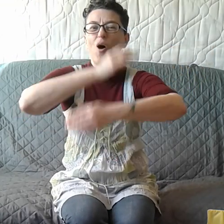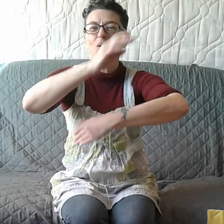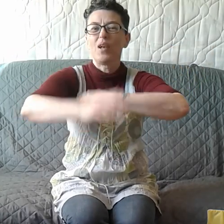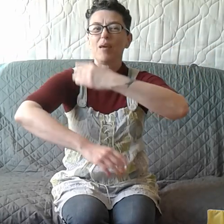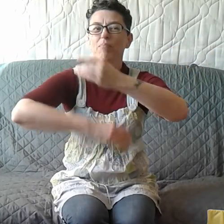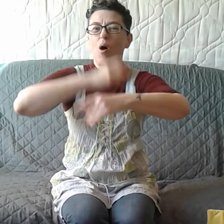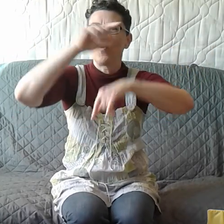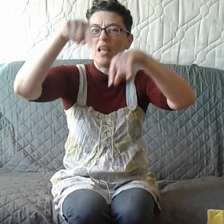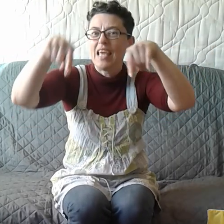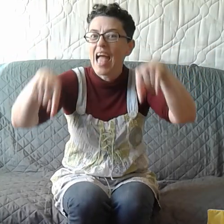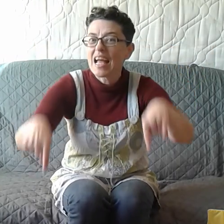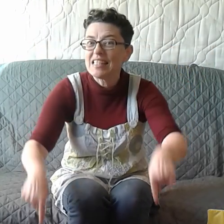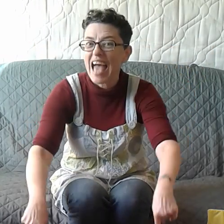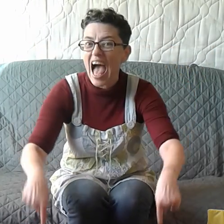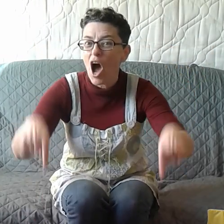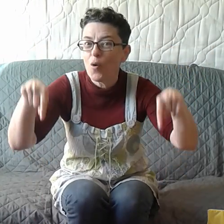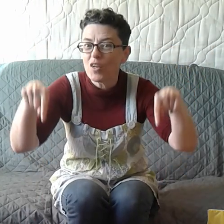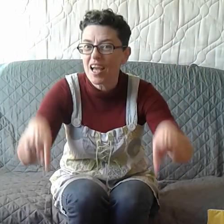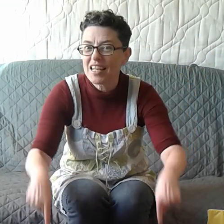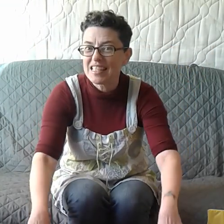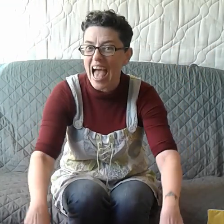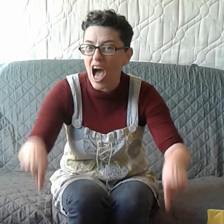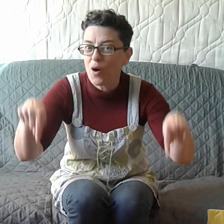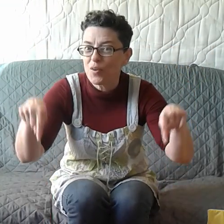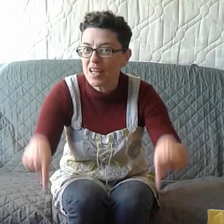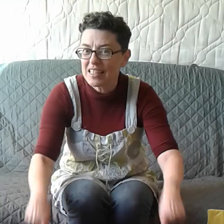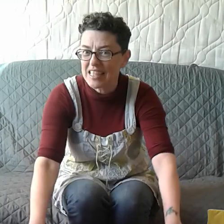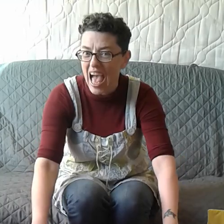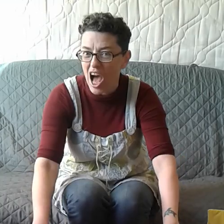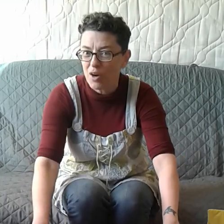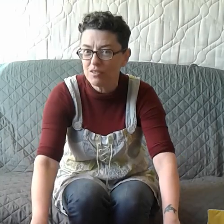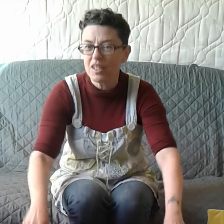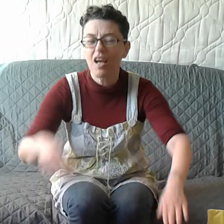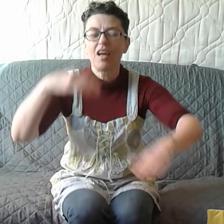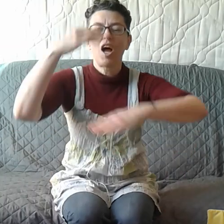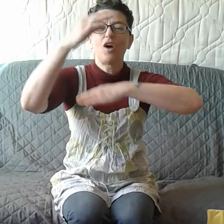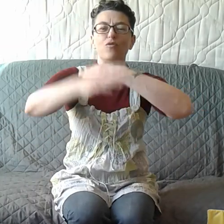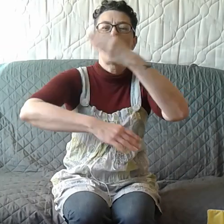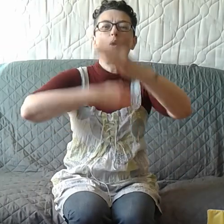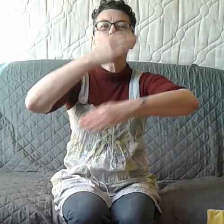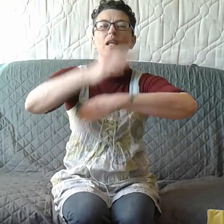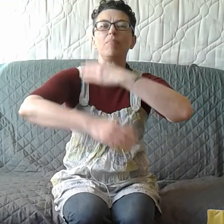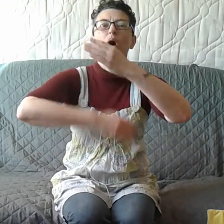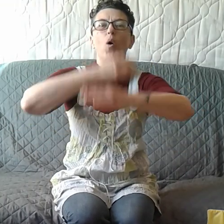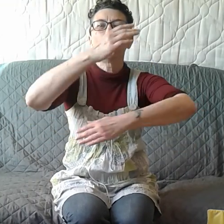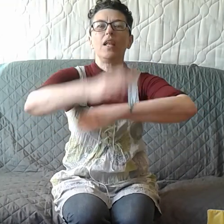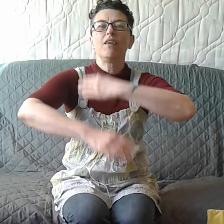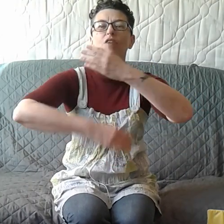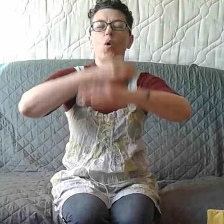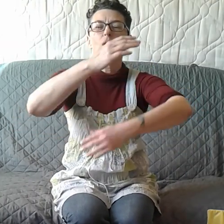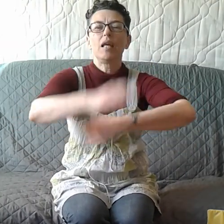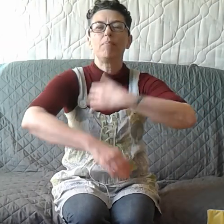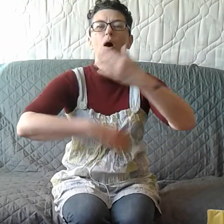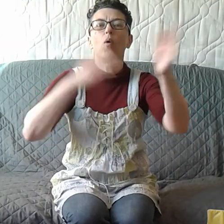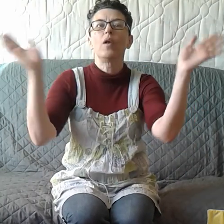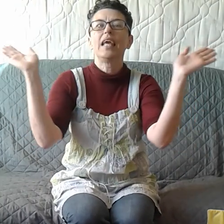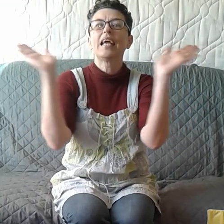roly-poly. Down, down, down. Roly-poly, roly-poly.